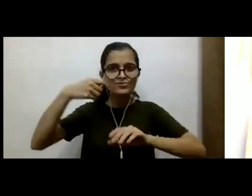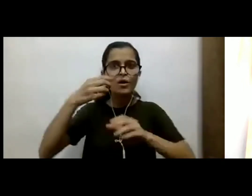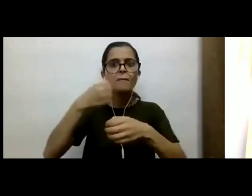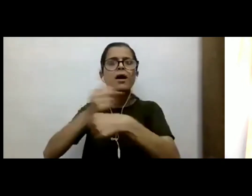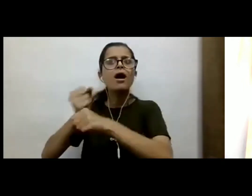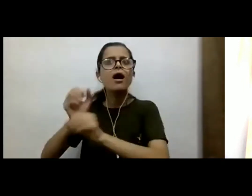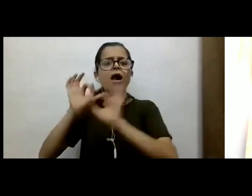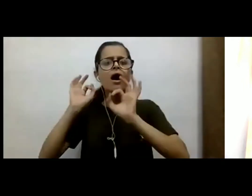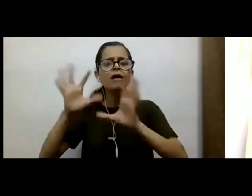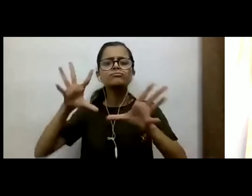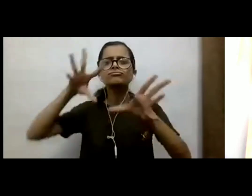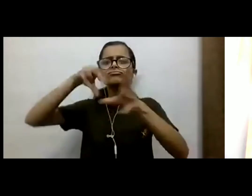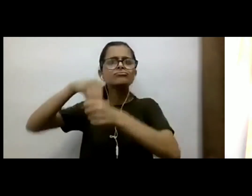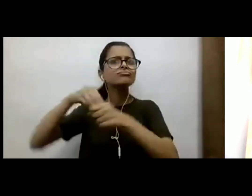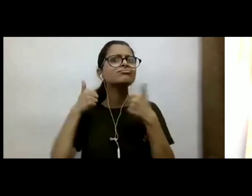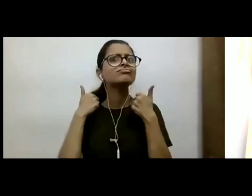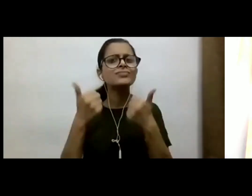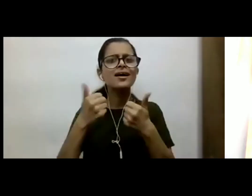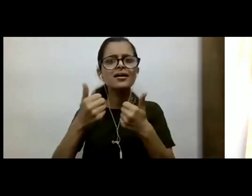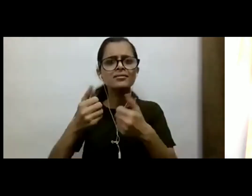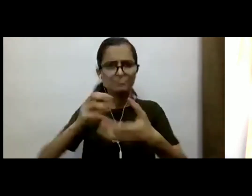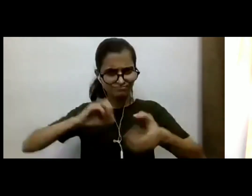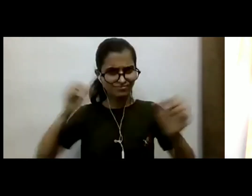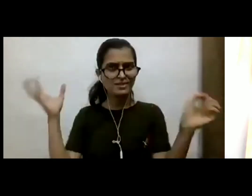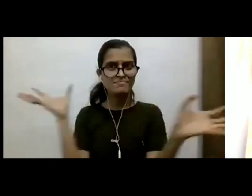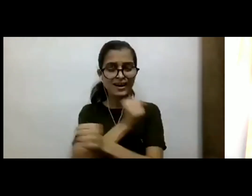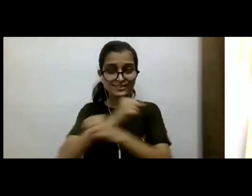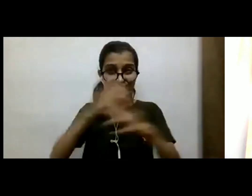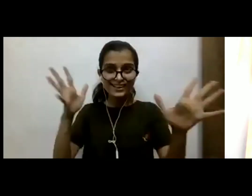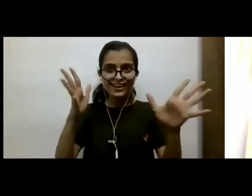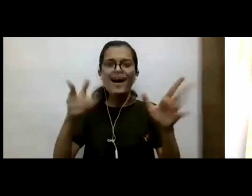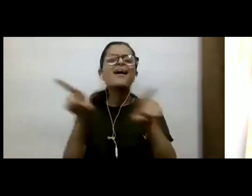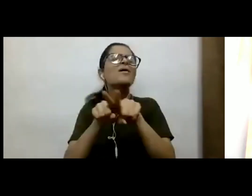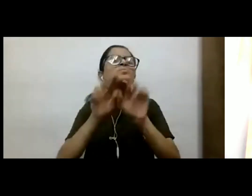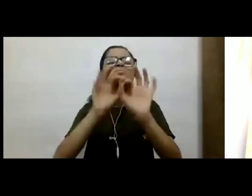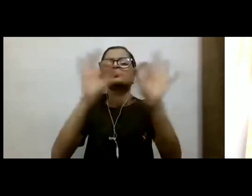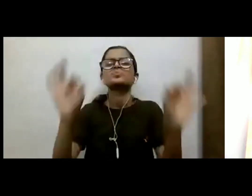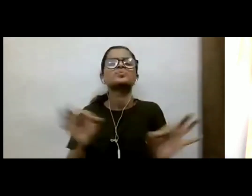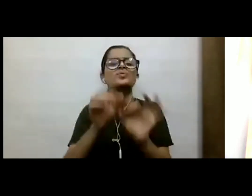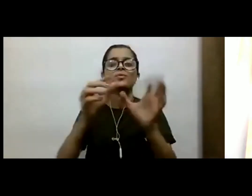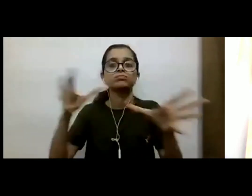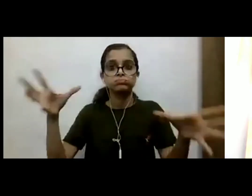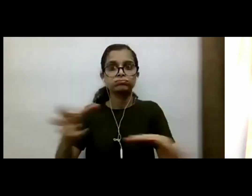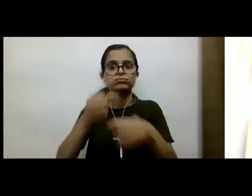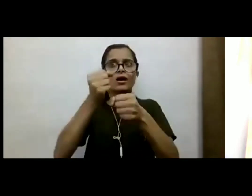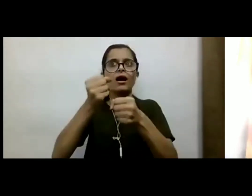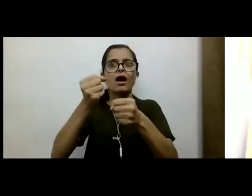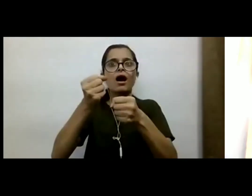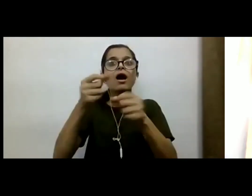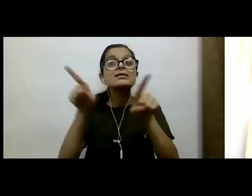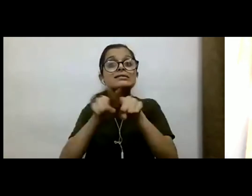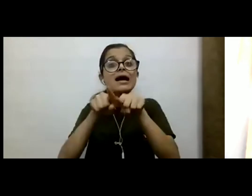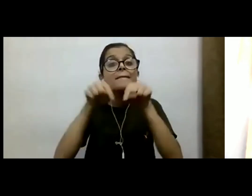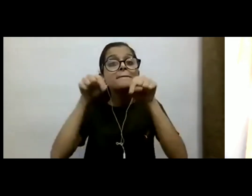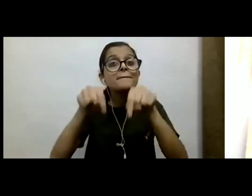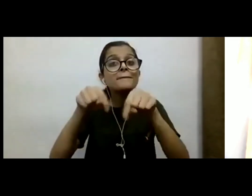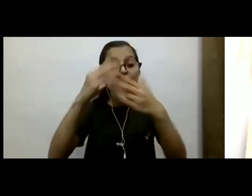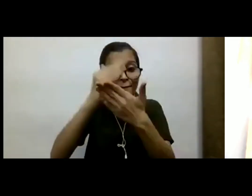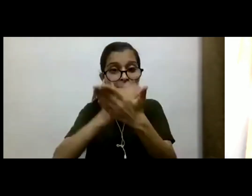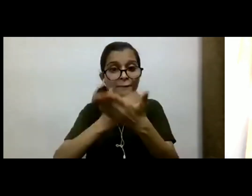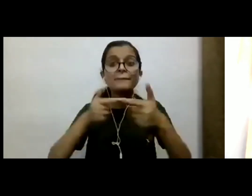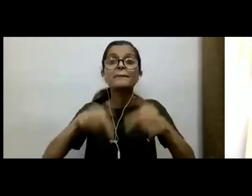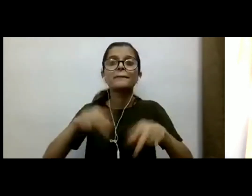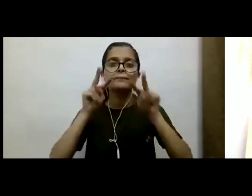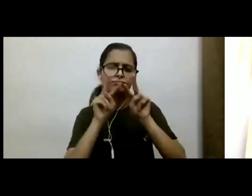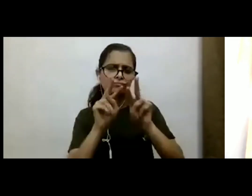Lingwoods. Is it a miracle? I think not. All that it needed is for us to come together. So, what did the program look at? As